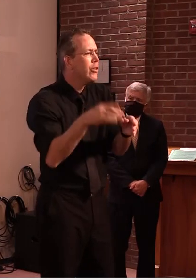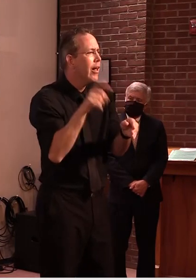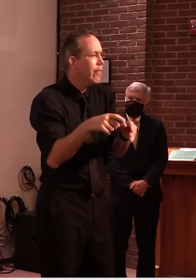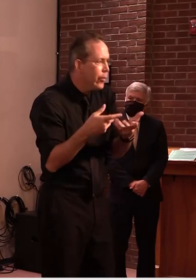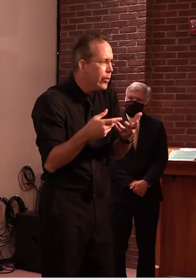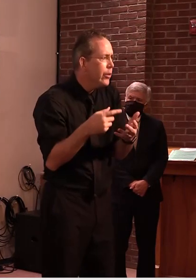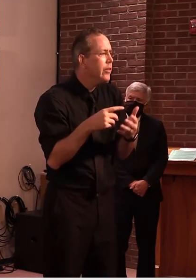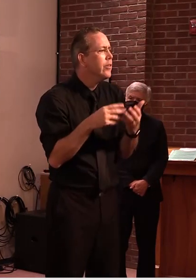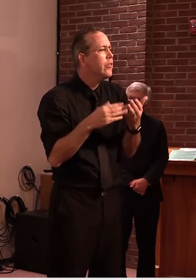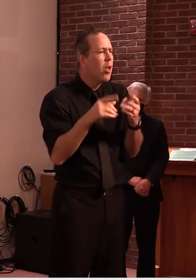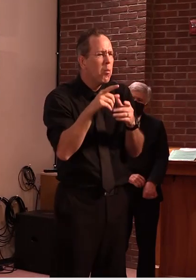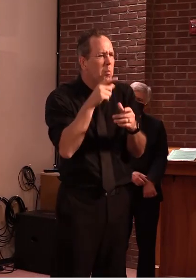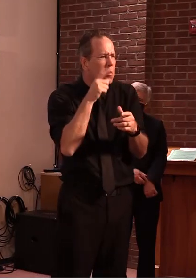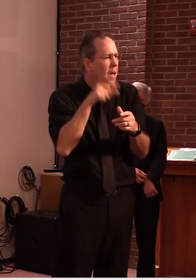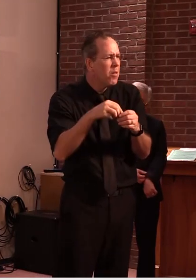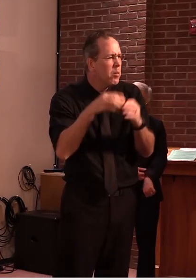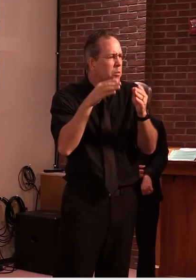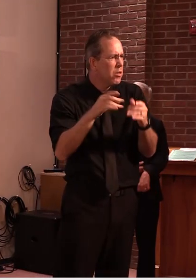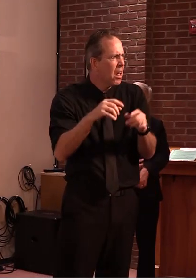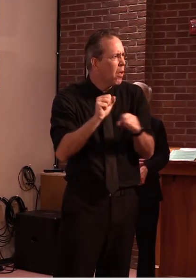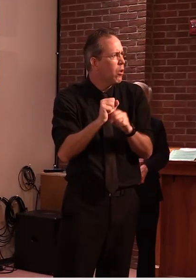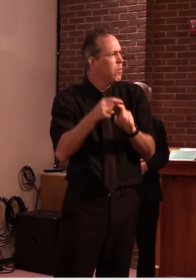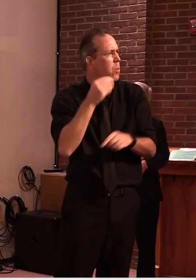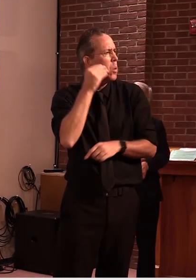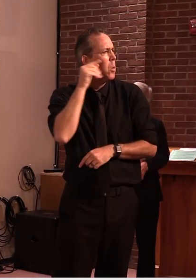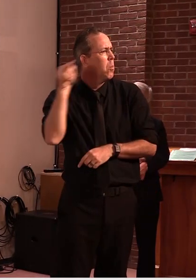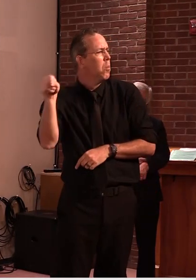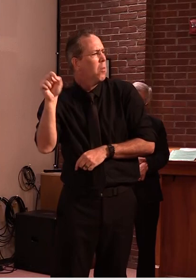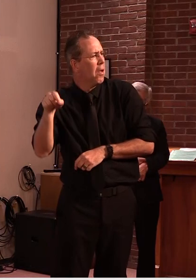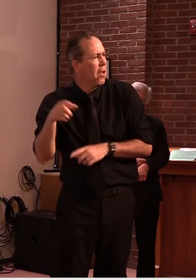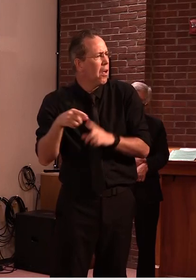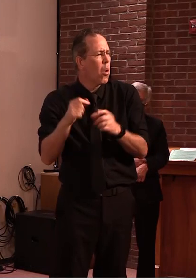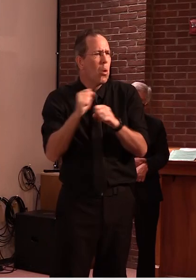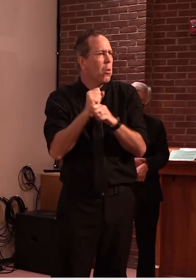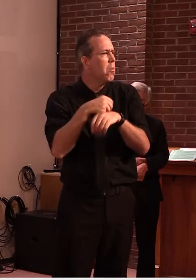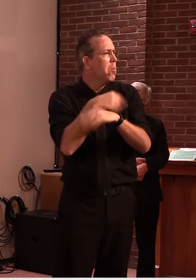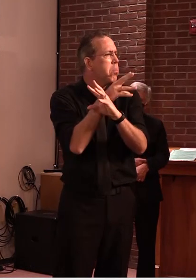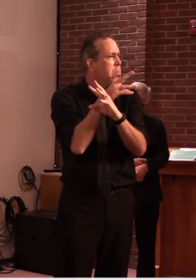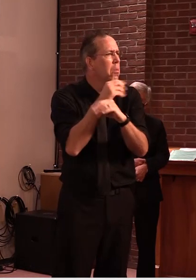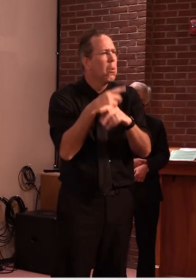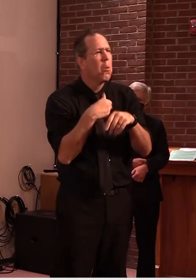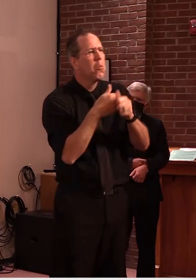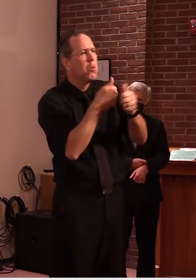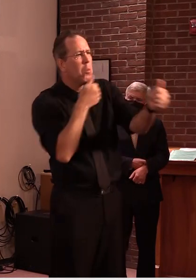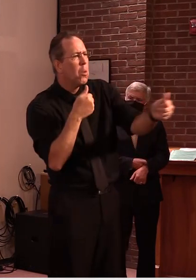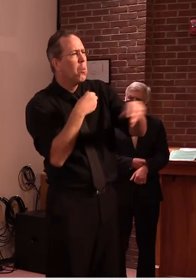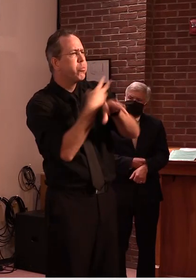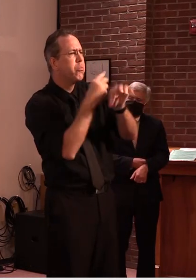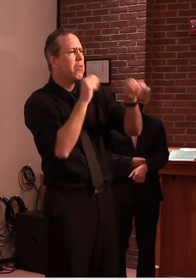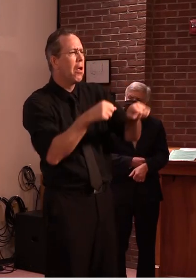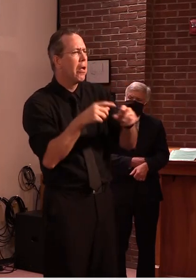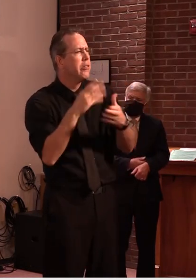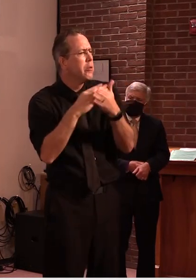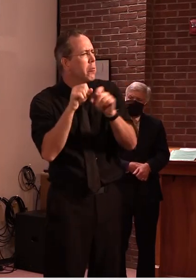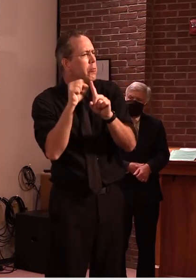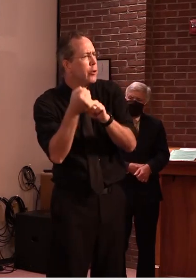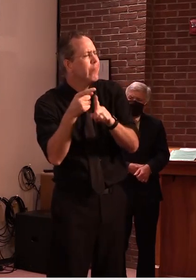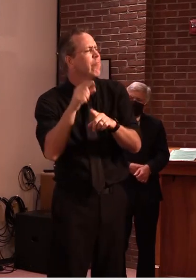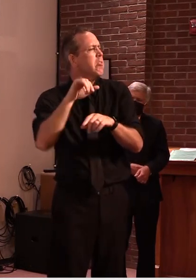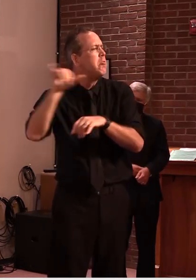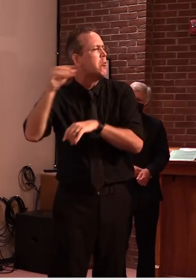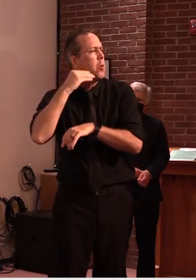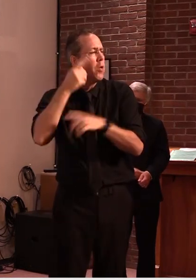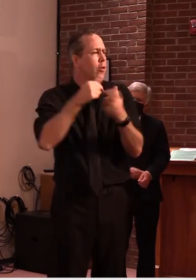to force anyone back into an office setting if we if there isn't a need for them to be there obviously with